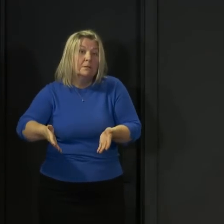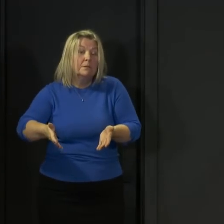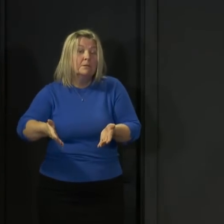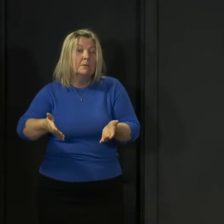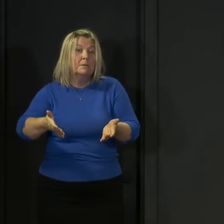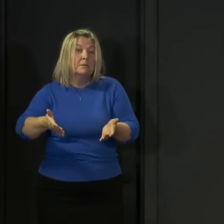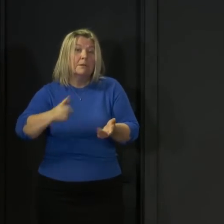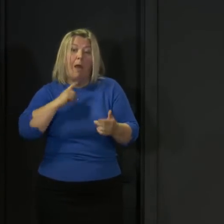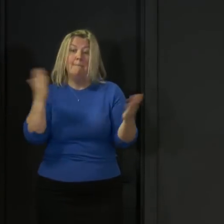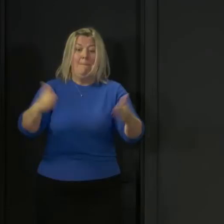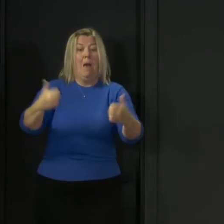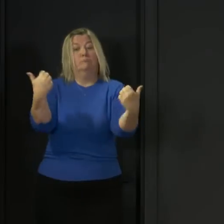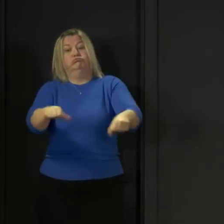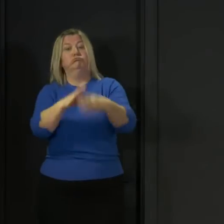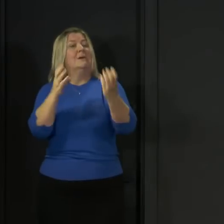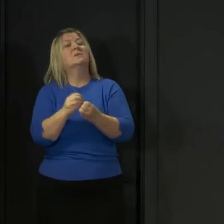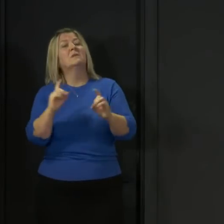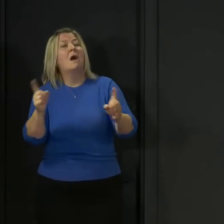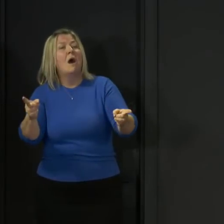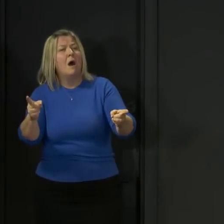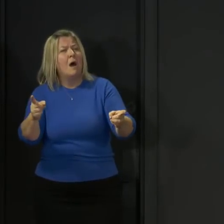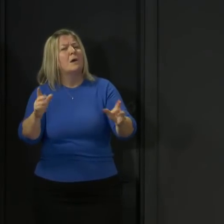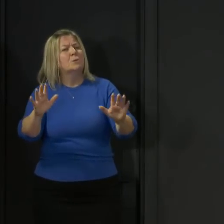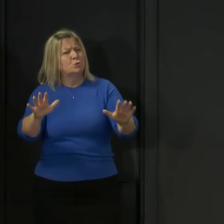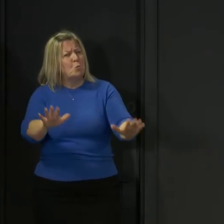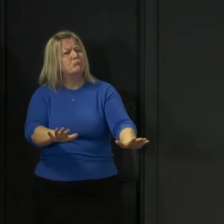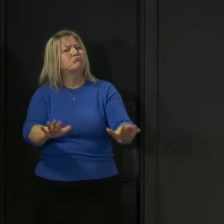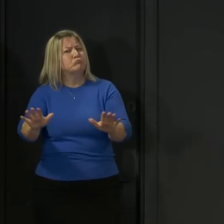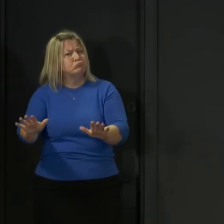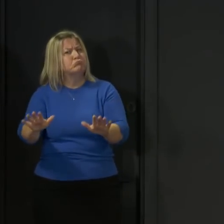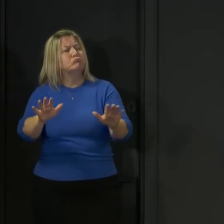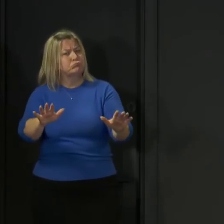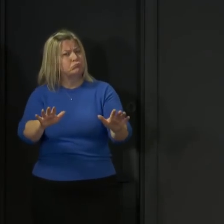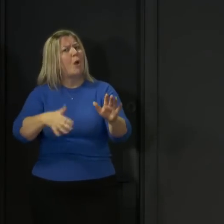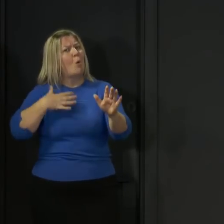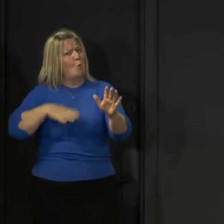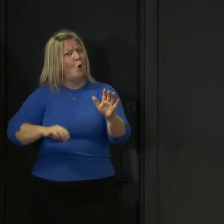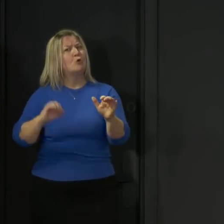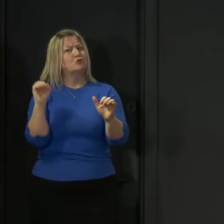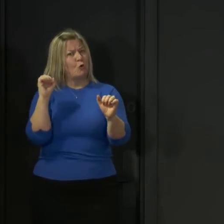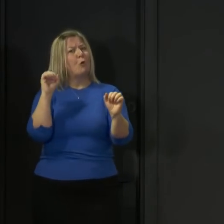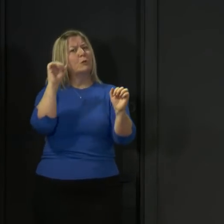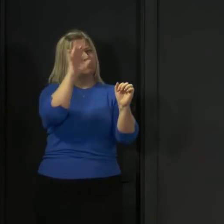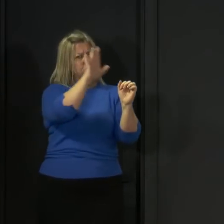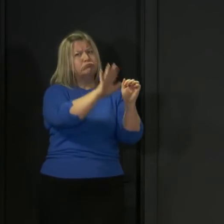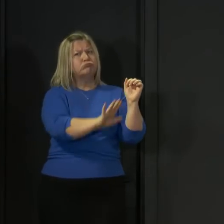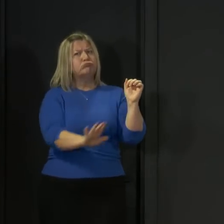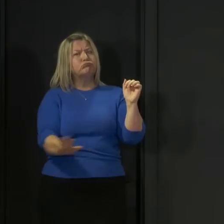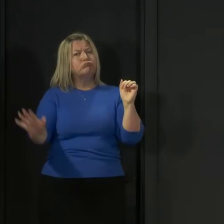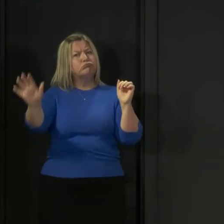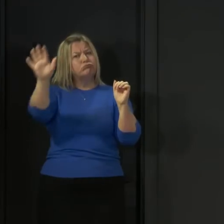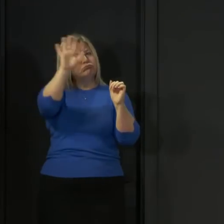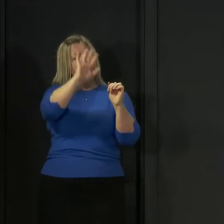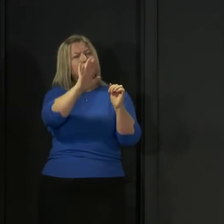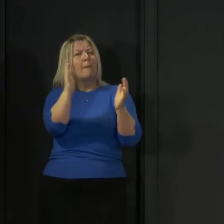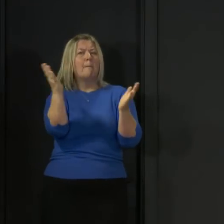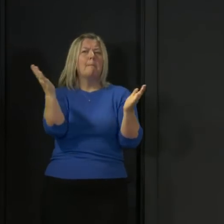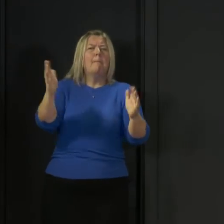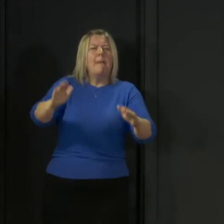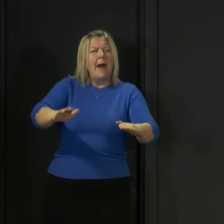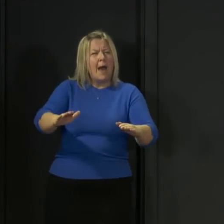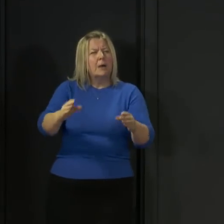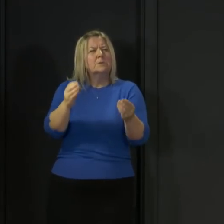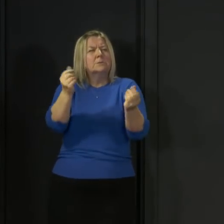this epidemic used to doing in our everyday lives. So I want the whole country to be able to move back to a semblance of